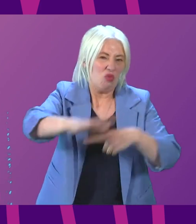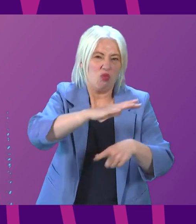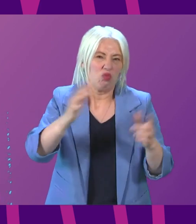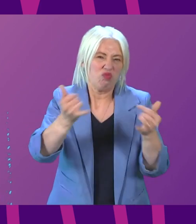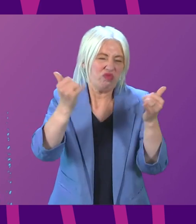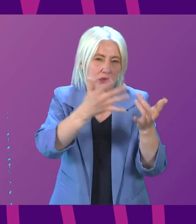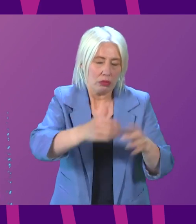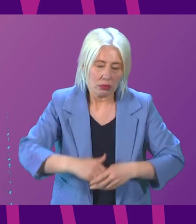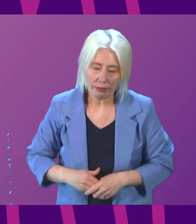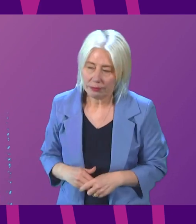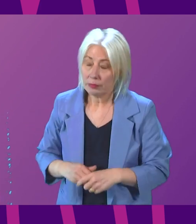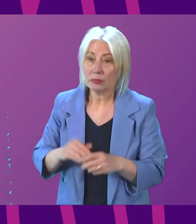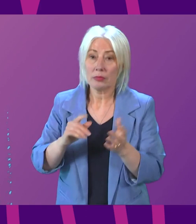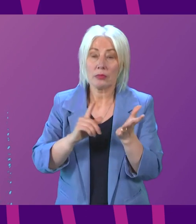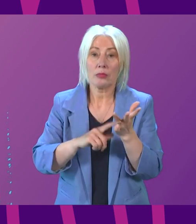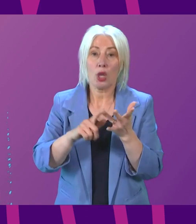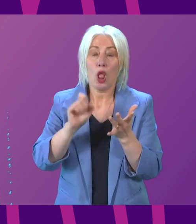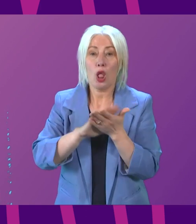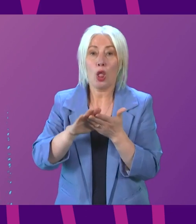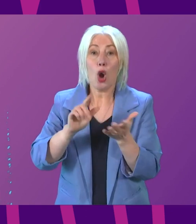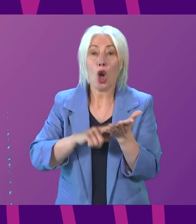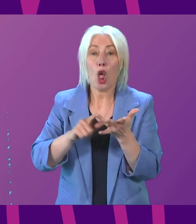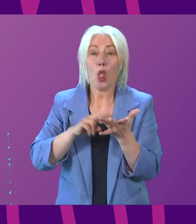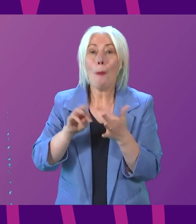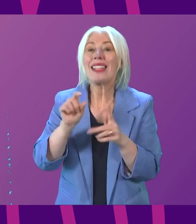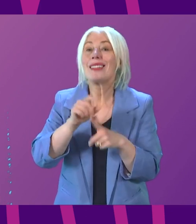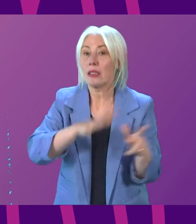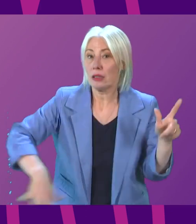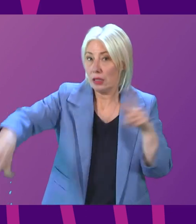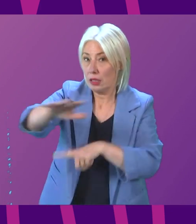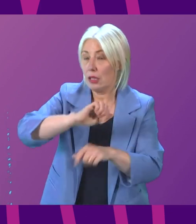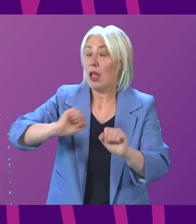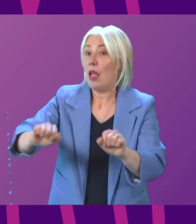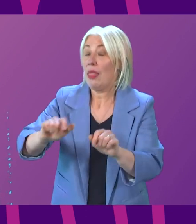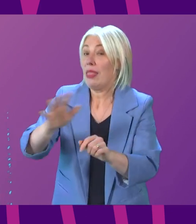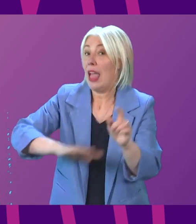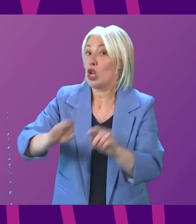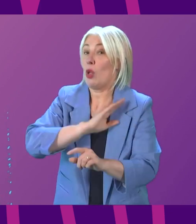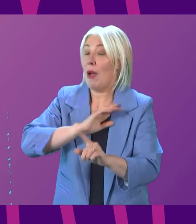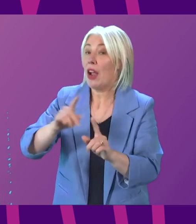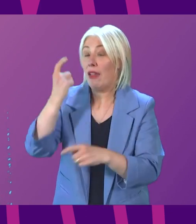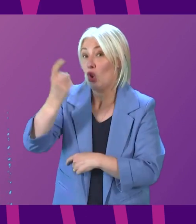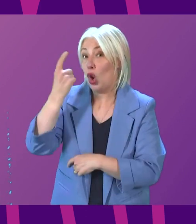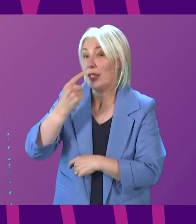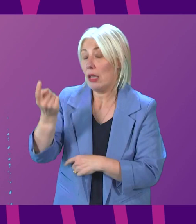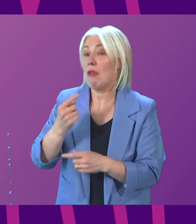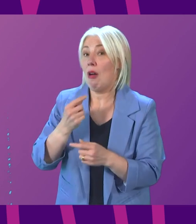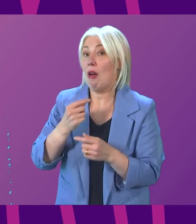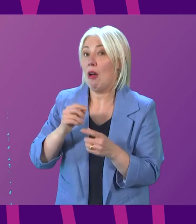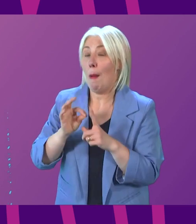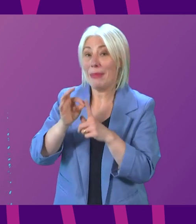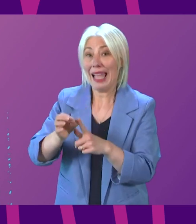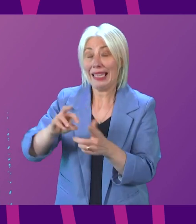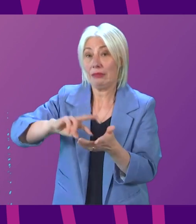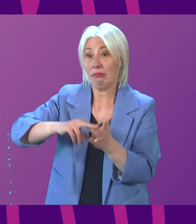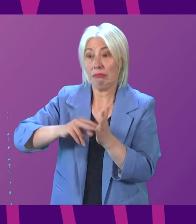obviously, the Loch Olmend and the Trossox National Park Authority is responsible for considering planning applications within the national park and therefore